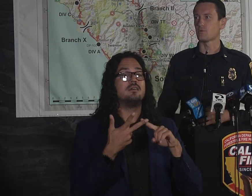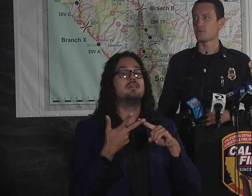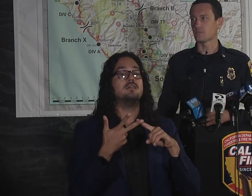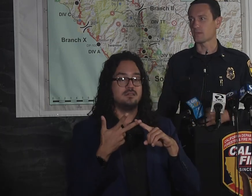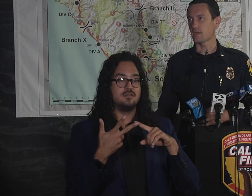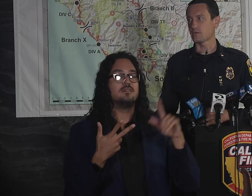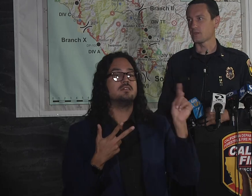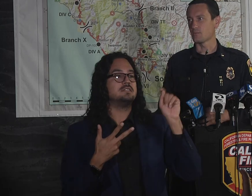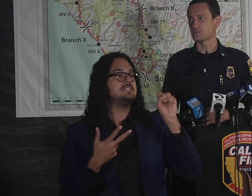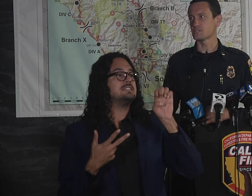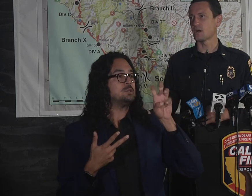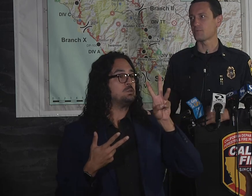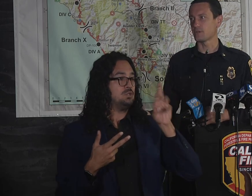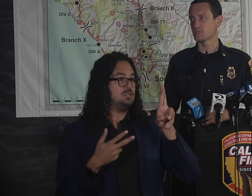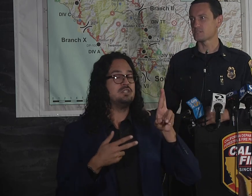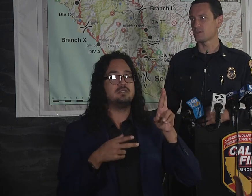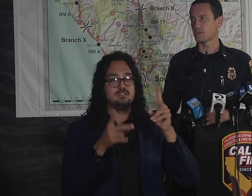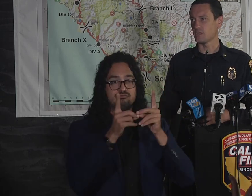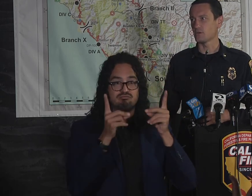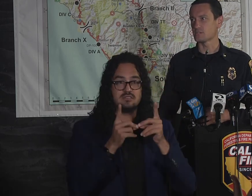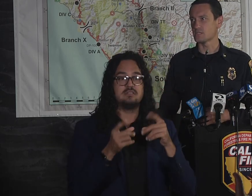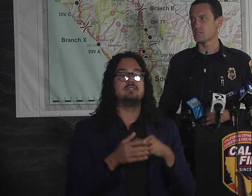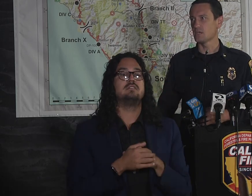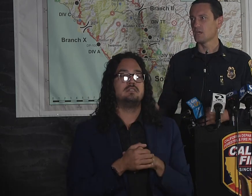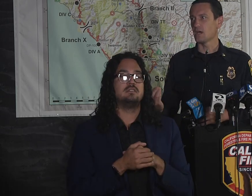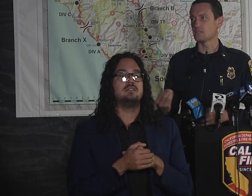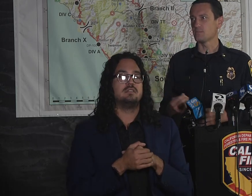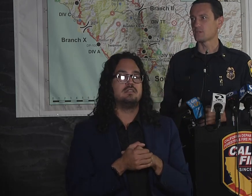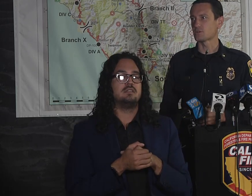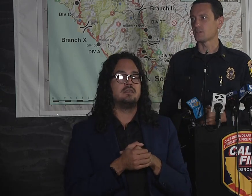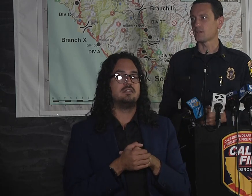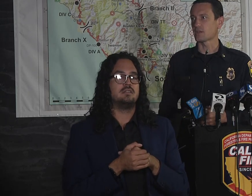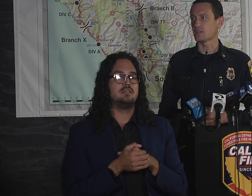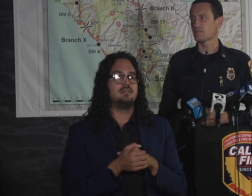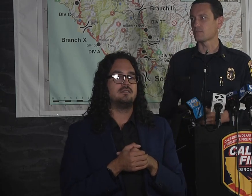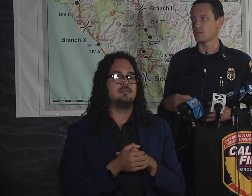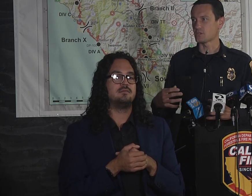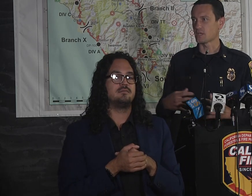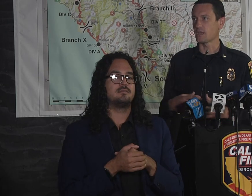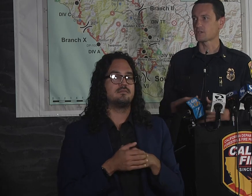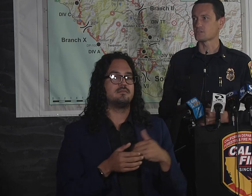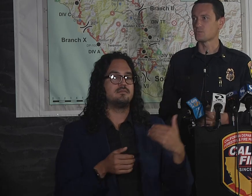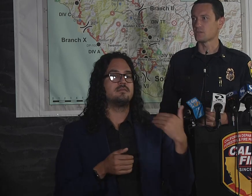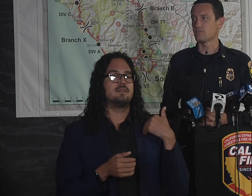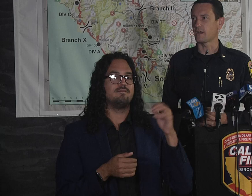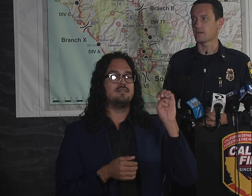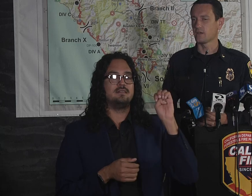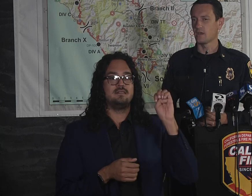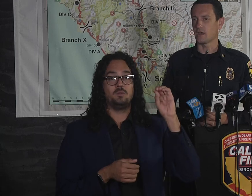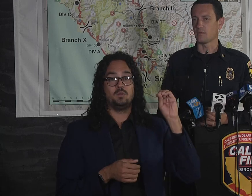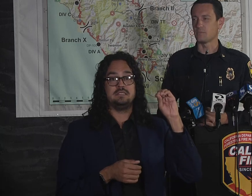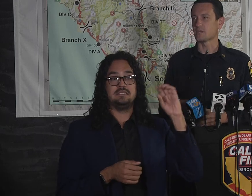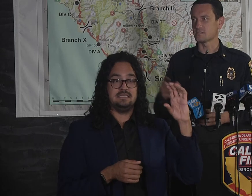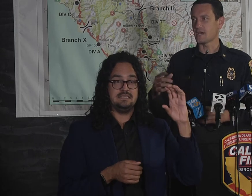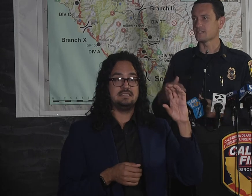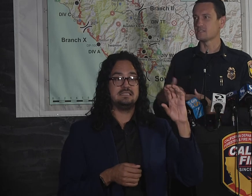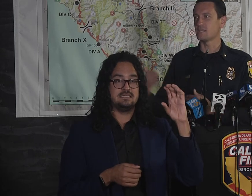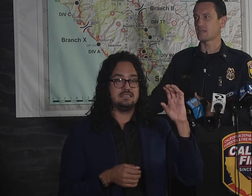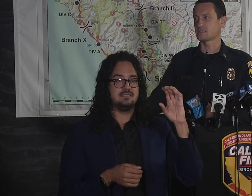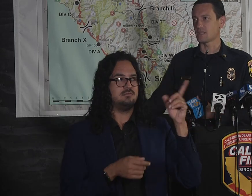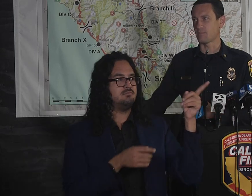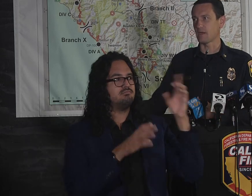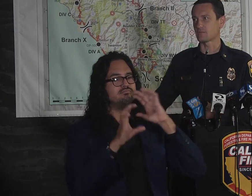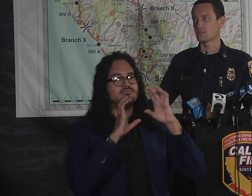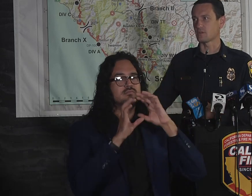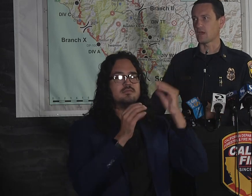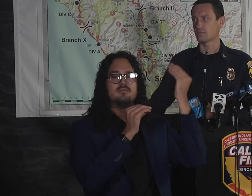also the support from the County Emergency Operations Center, the EOC, to make sure that they're getting the information and connections with the fire, because that is